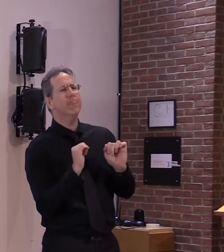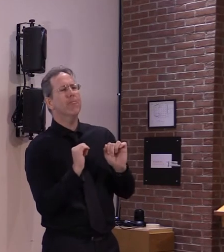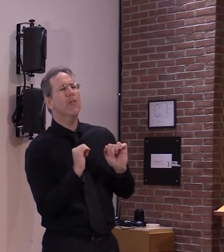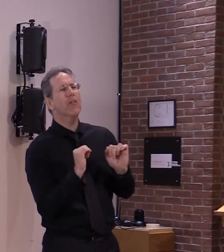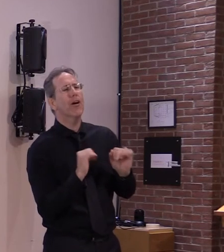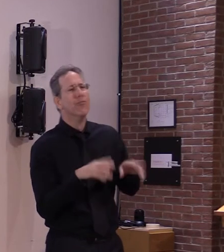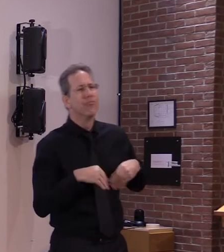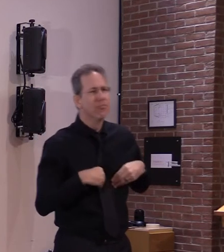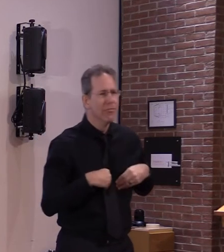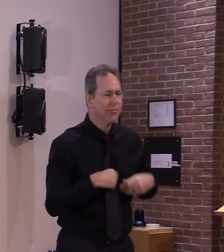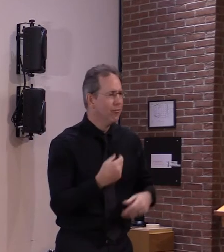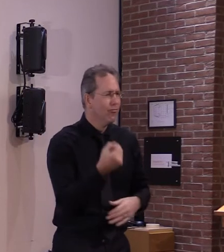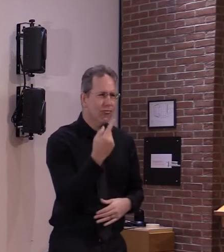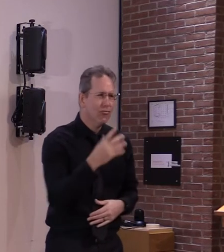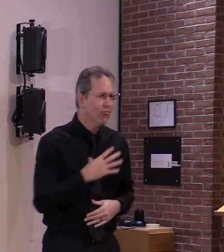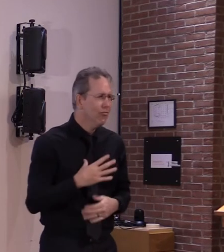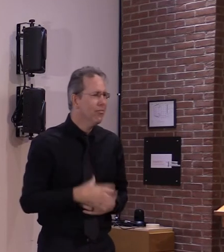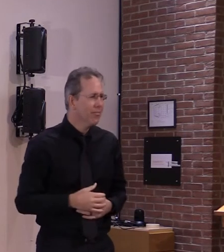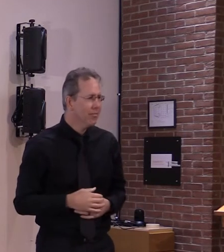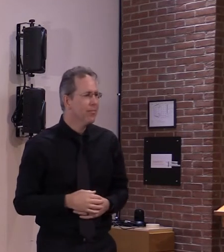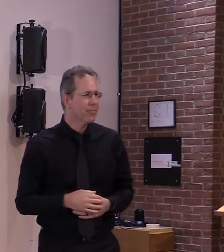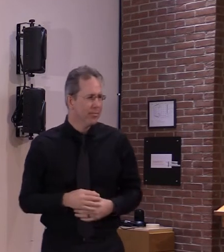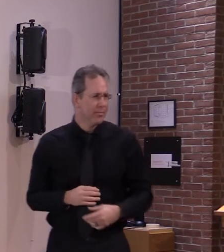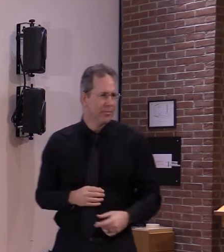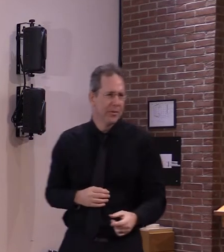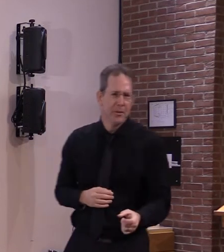all right stewart nbc5